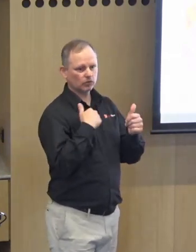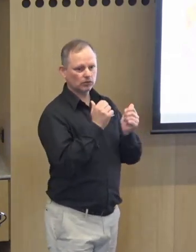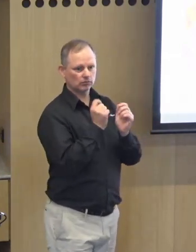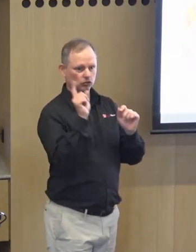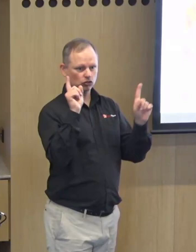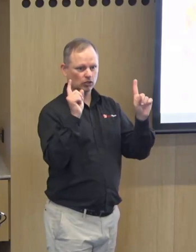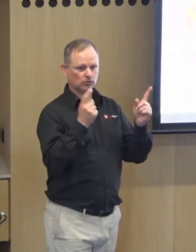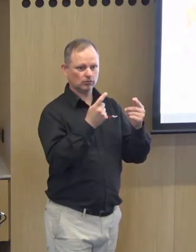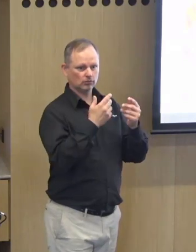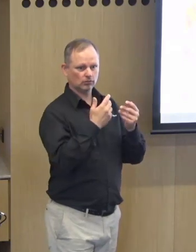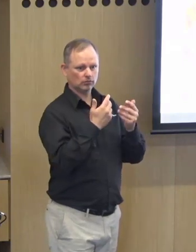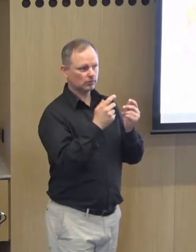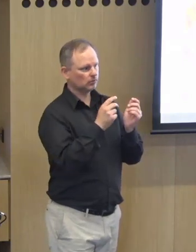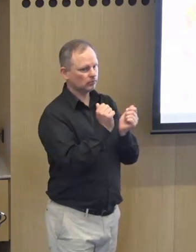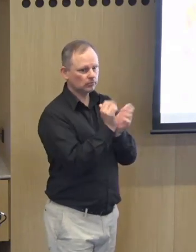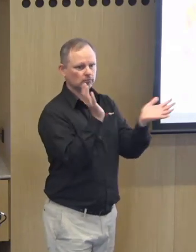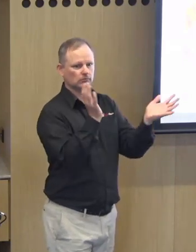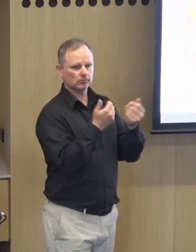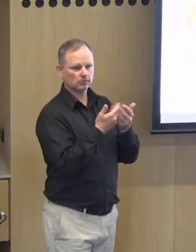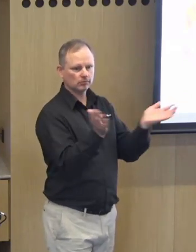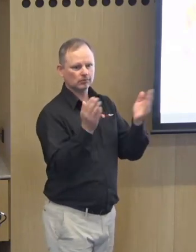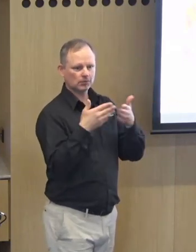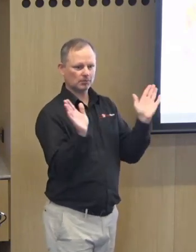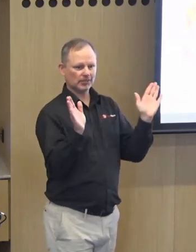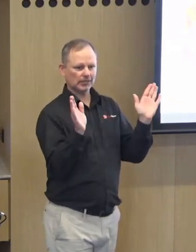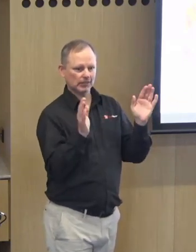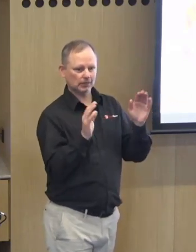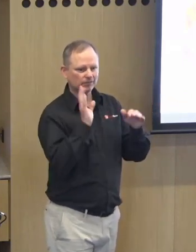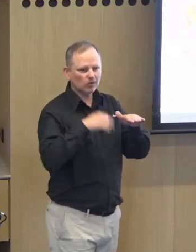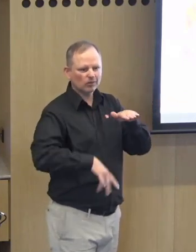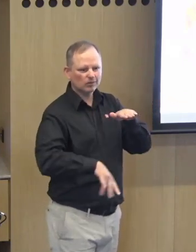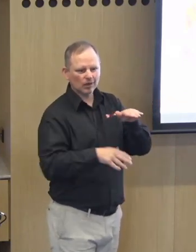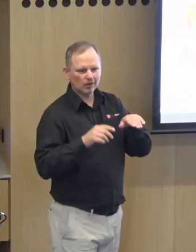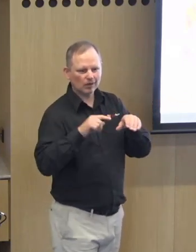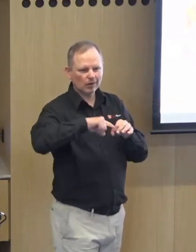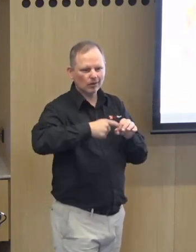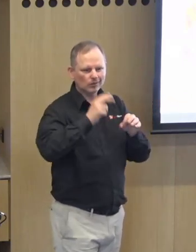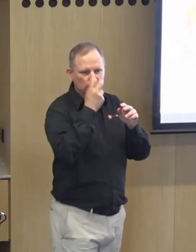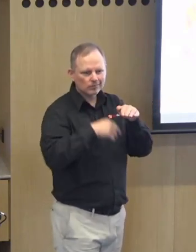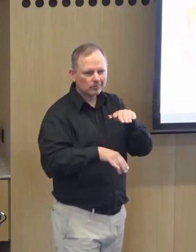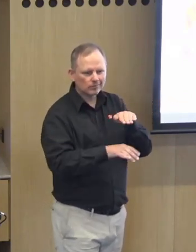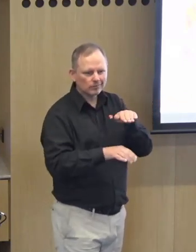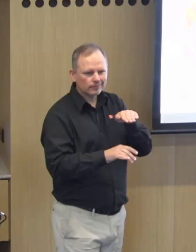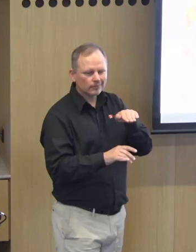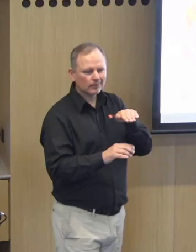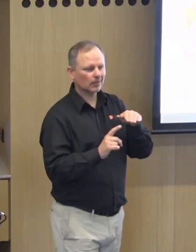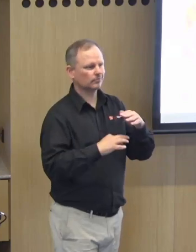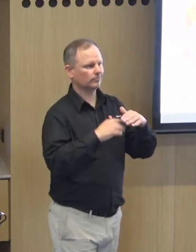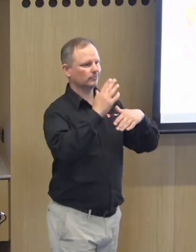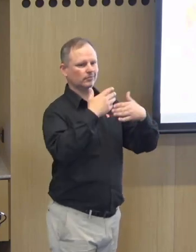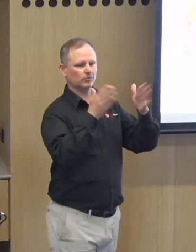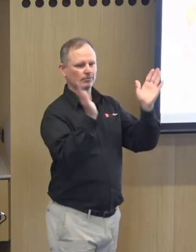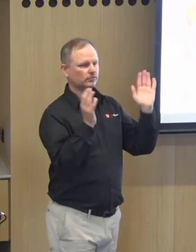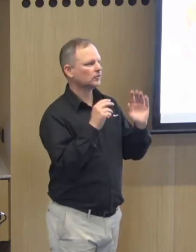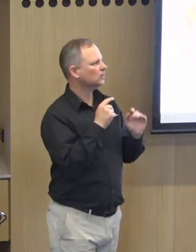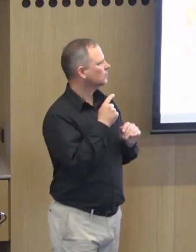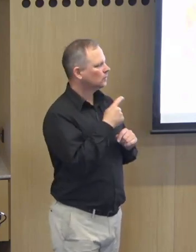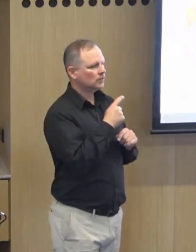well what we plan to do is well after today we'll release this proposal this support we've done a lot of uh work in the background now that we're